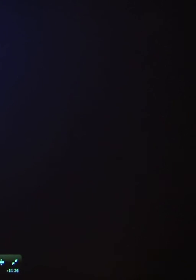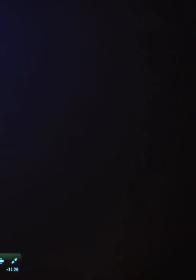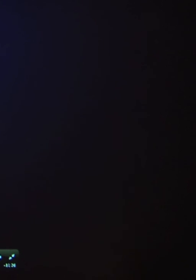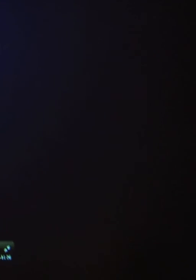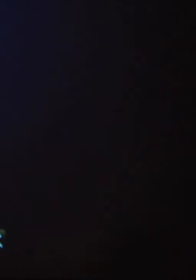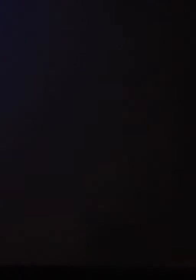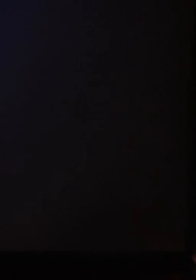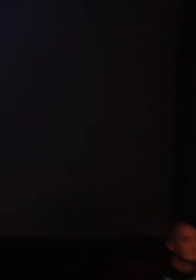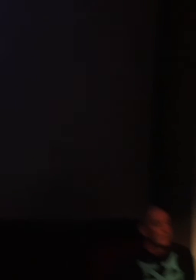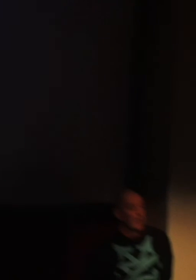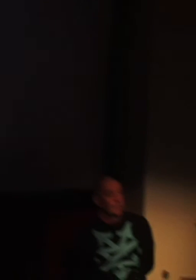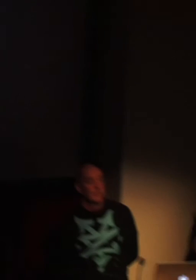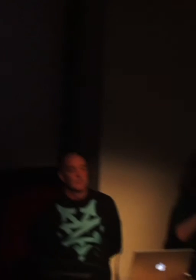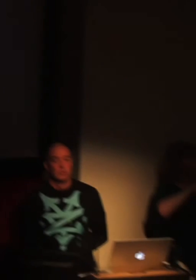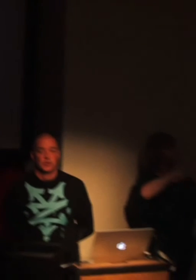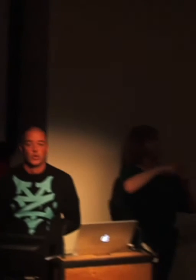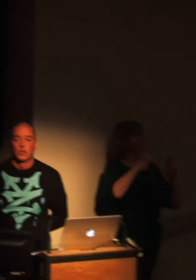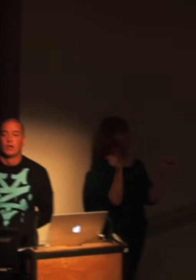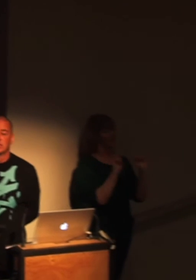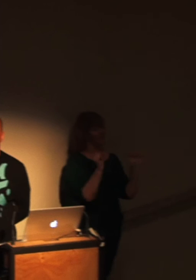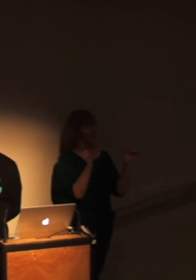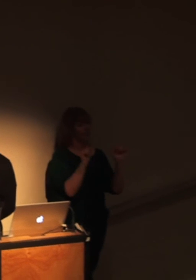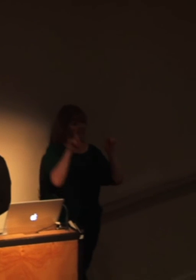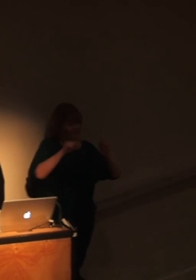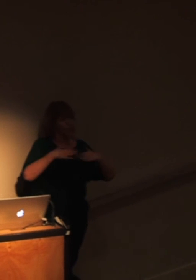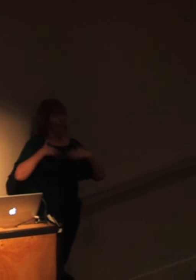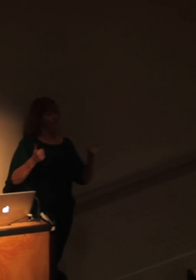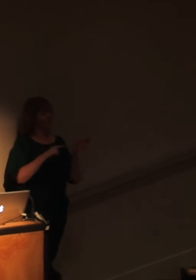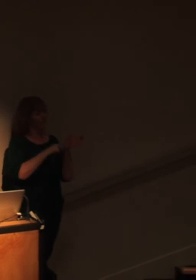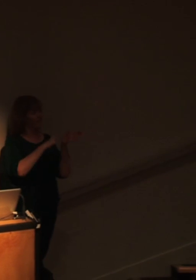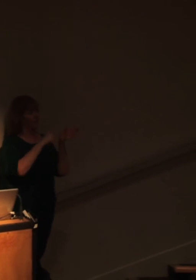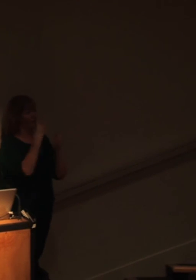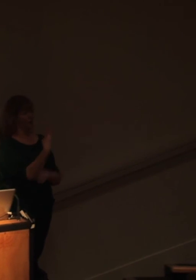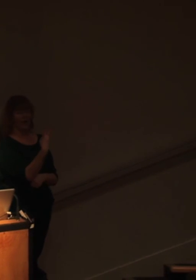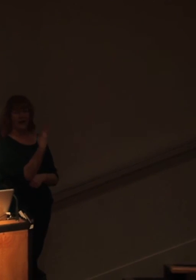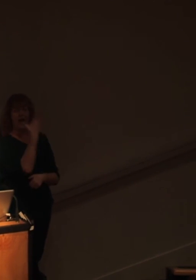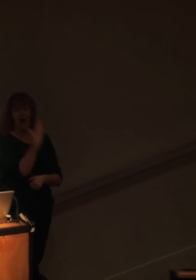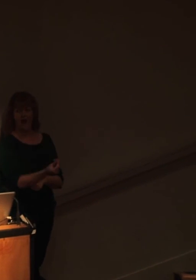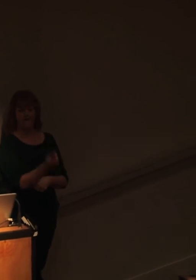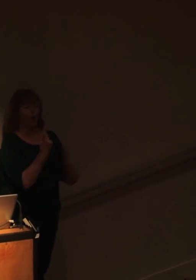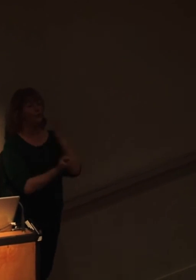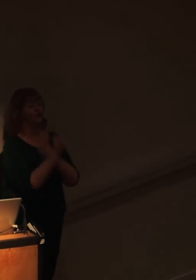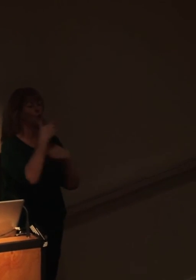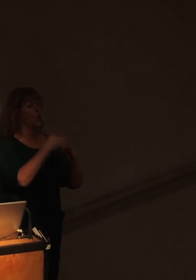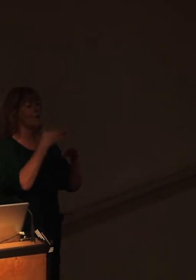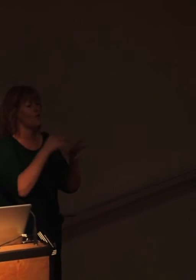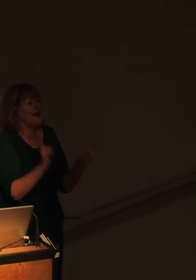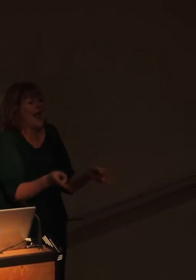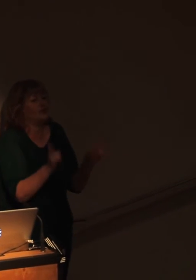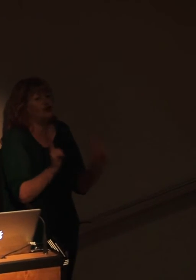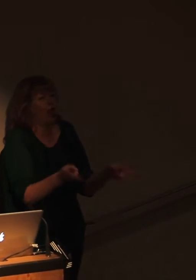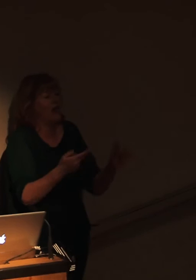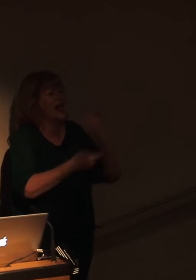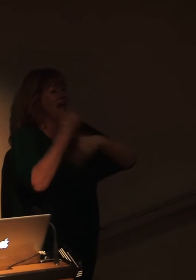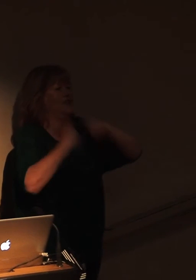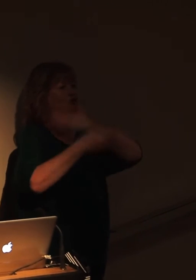Right, now after that film, and that film did really well for TV3, I got an opportunity to work for Natural History. And Natural History is